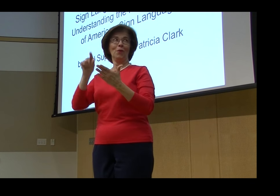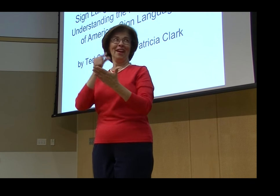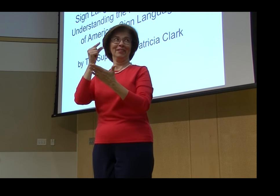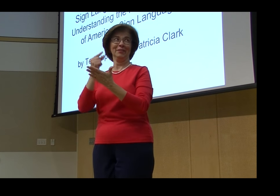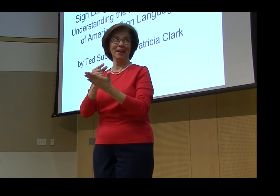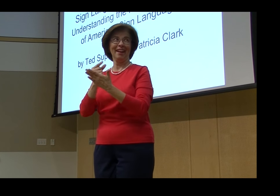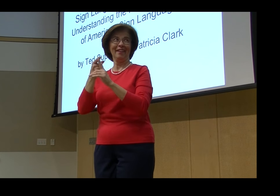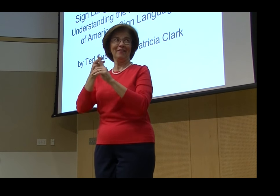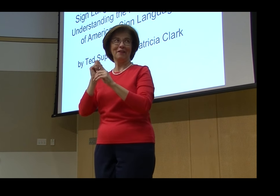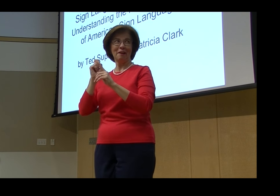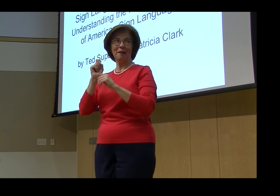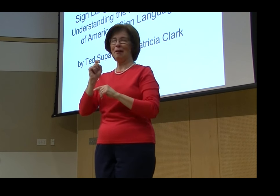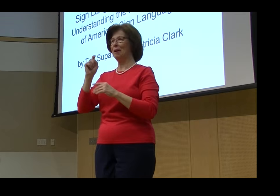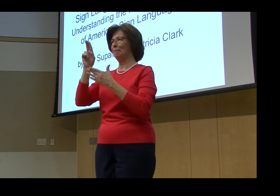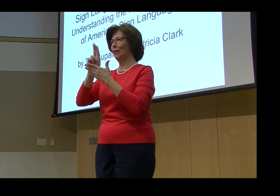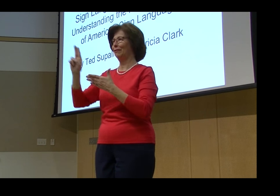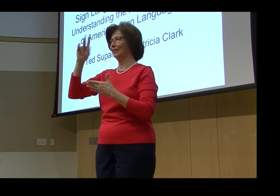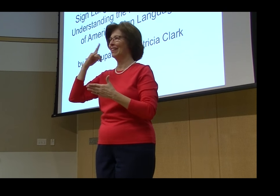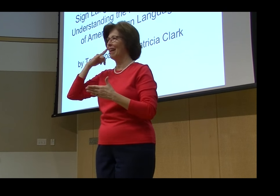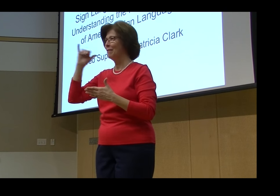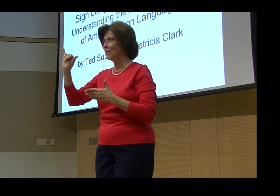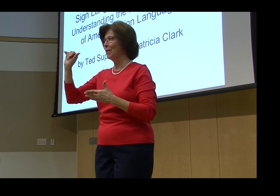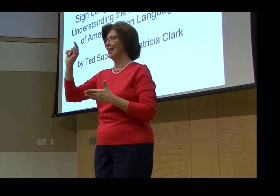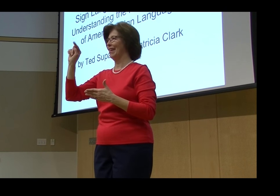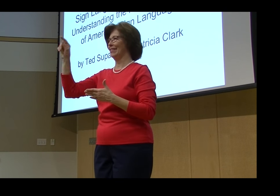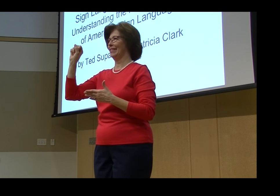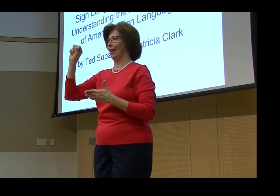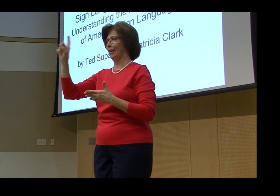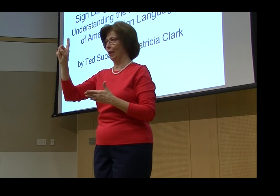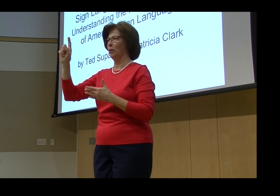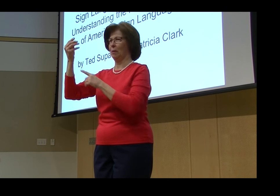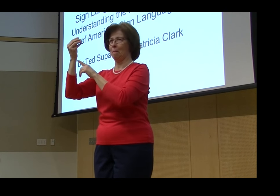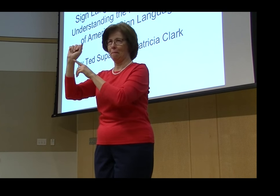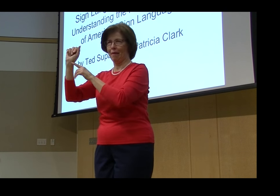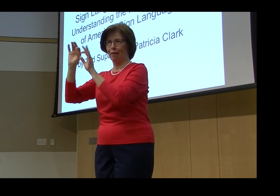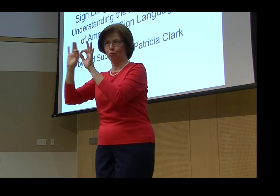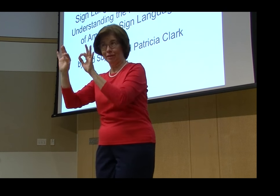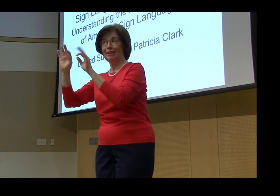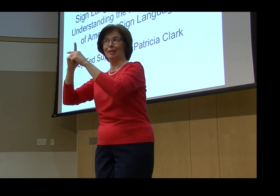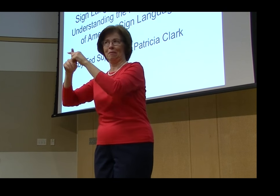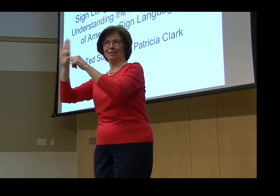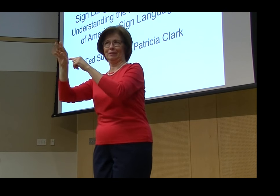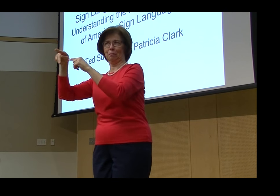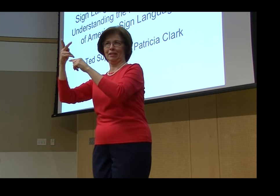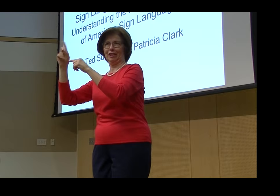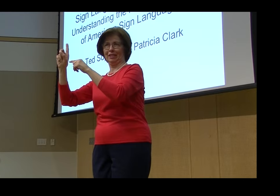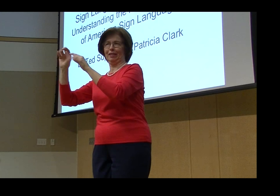there. He graduated from the University of California at San Diego with both his